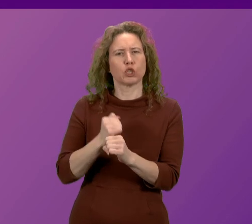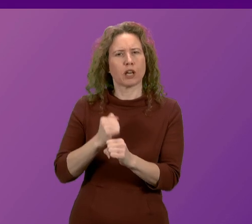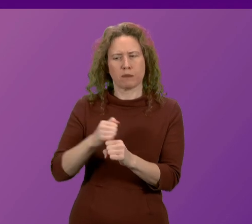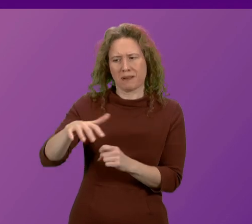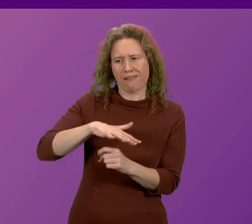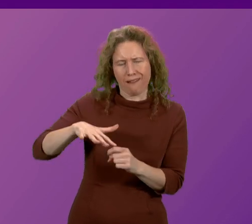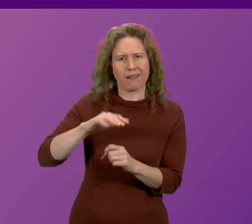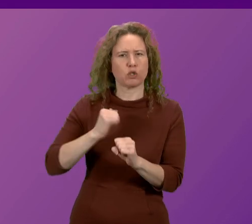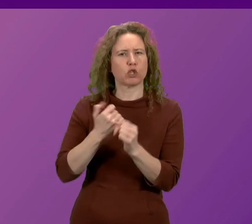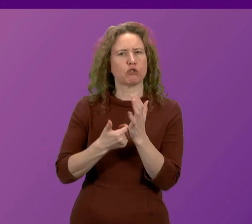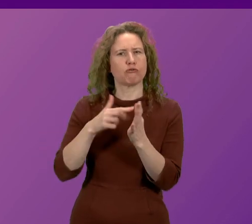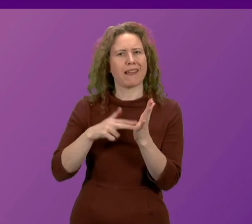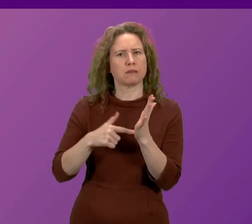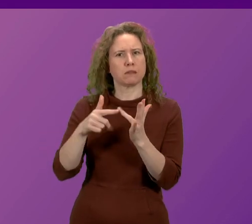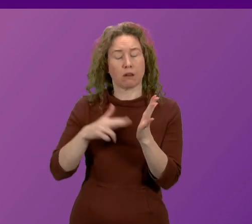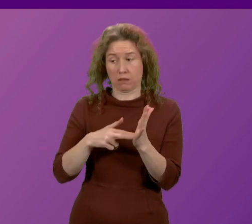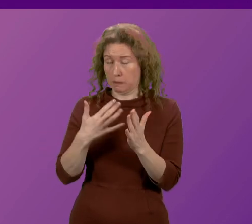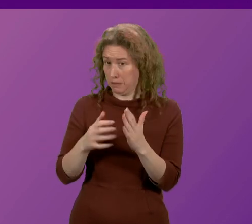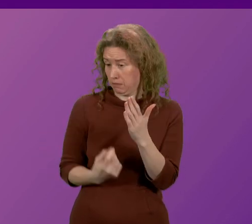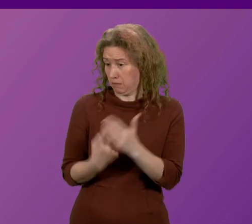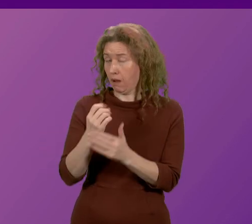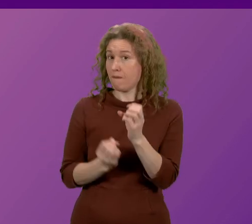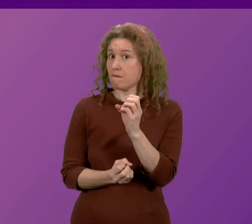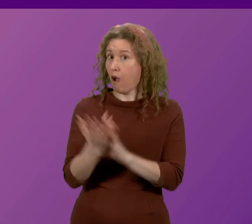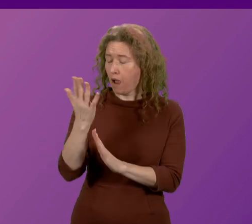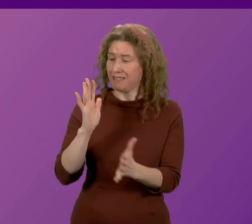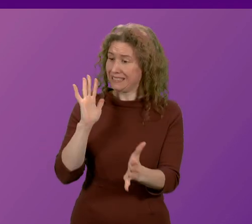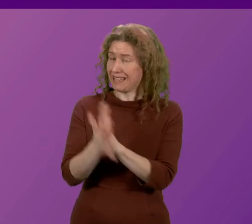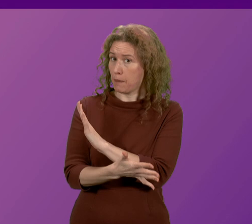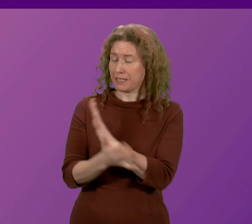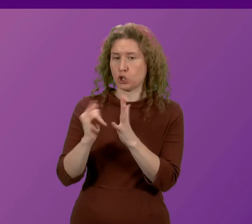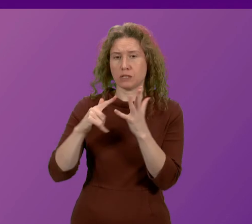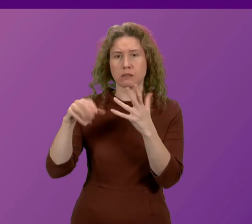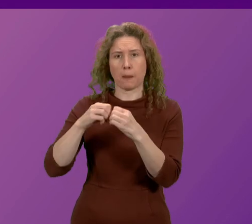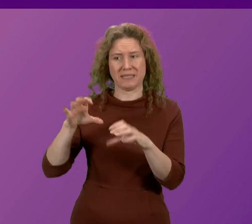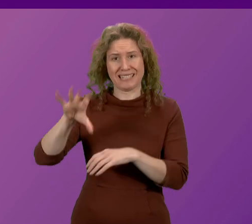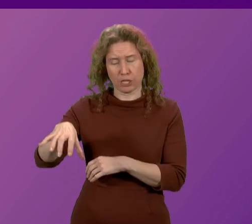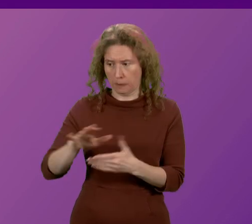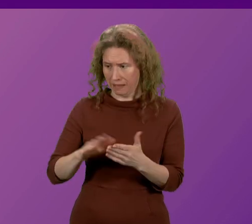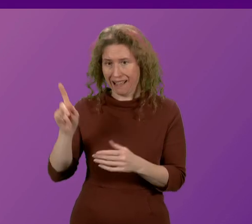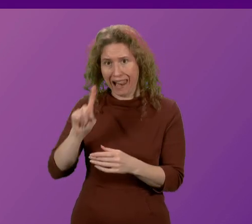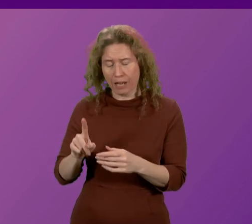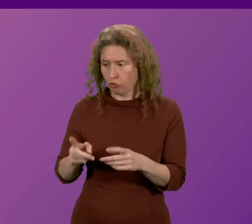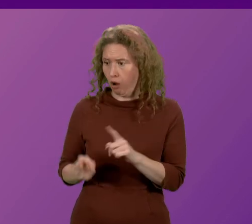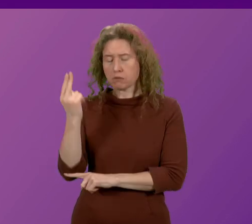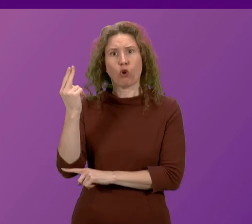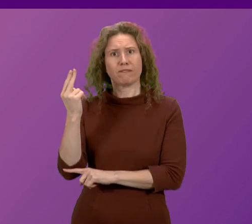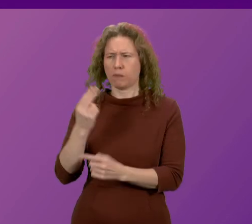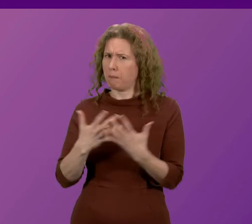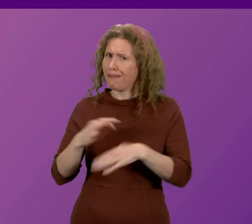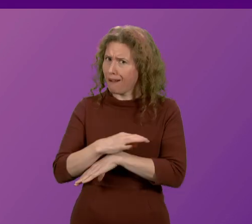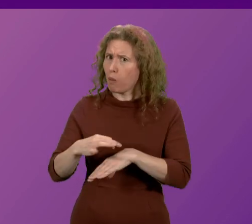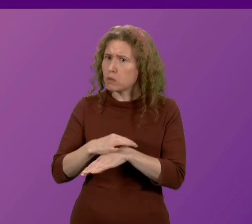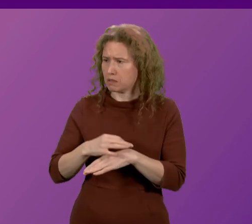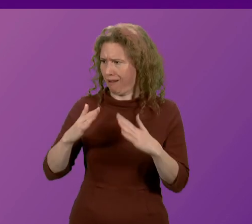Granton. Most worryingly, a fire was started that damaged a substation and left local residents without an electricity supply for many hours.